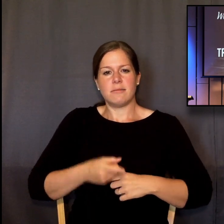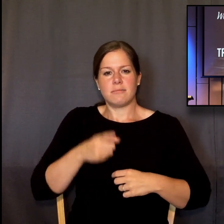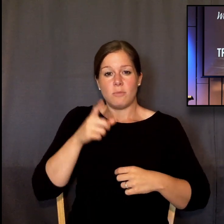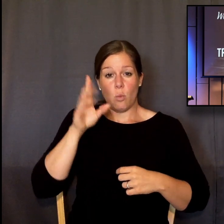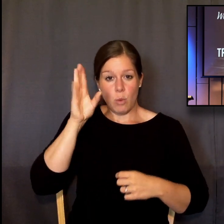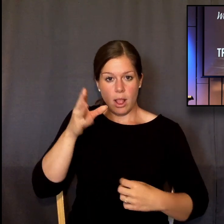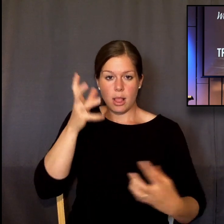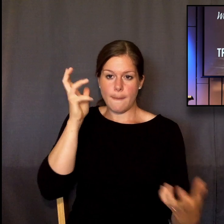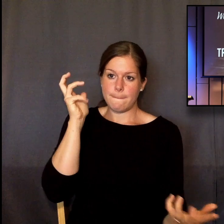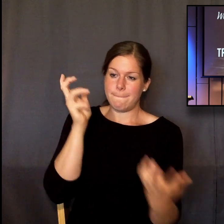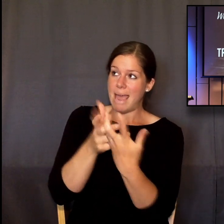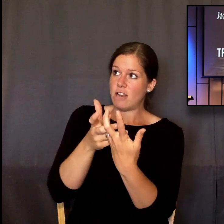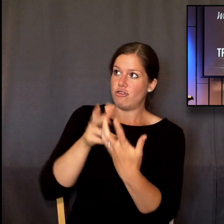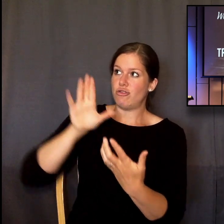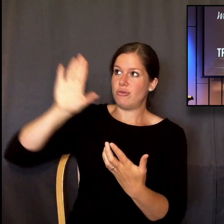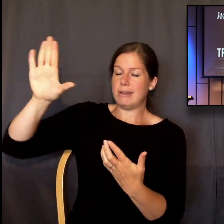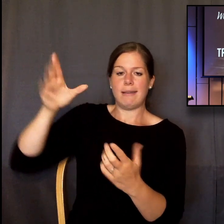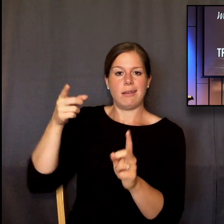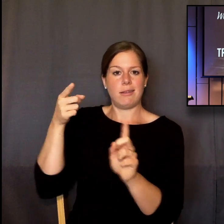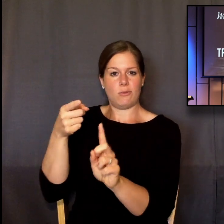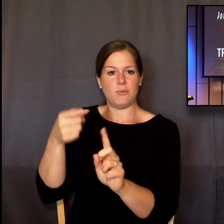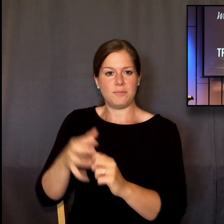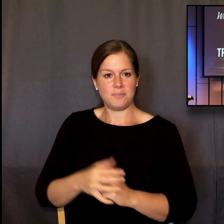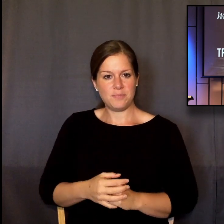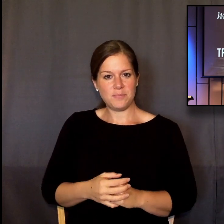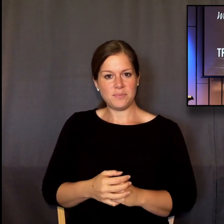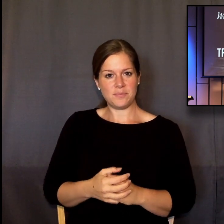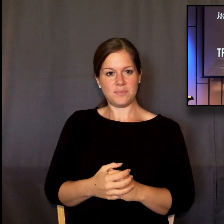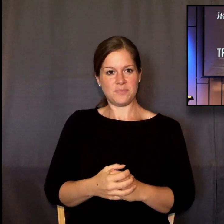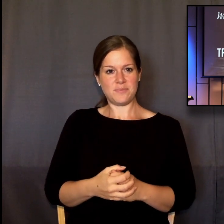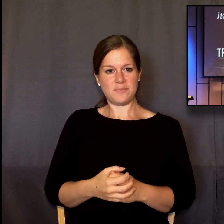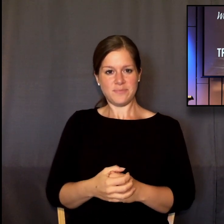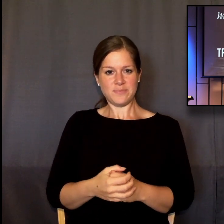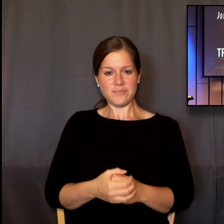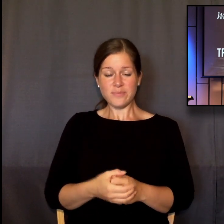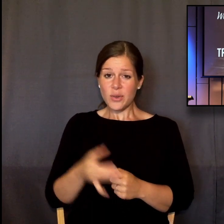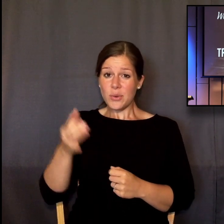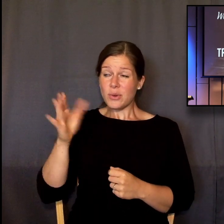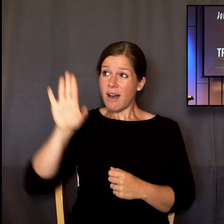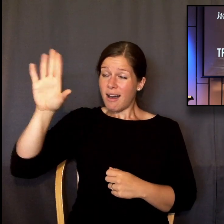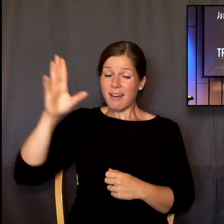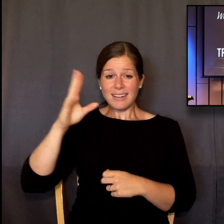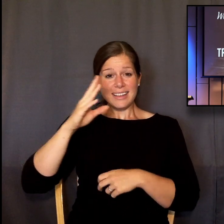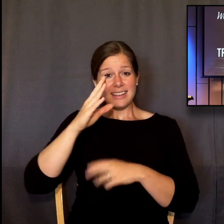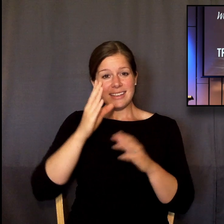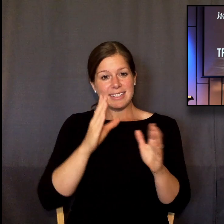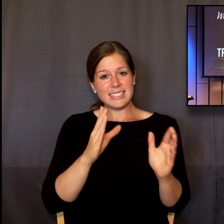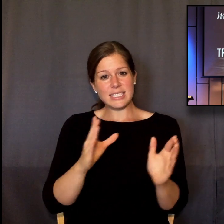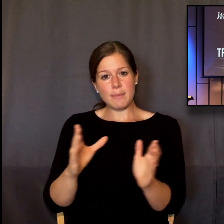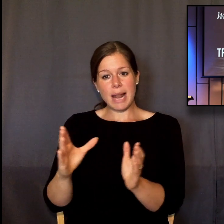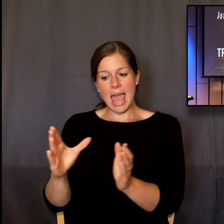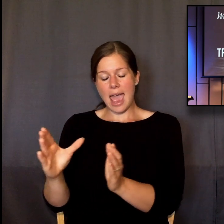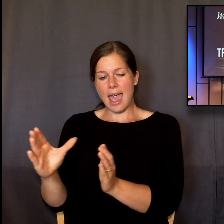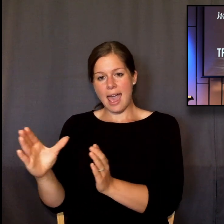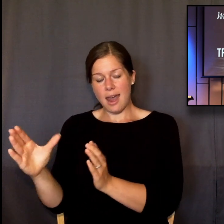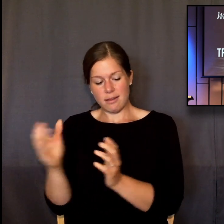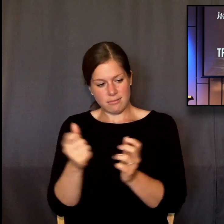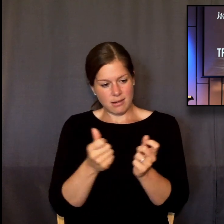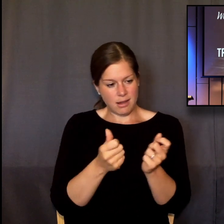decisions that he wants. God's universal all things plan is being put into effect every second of